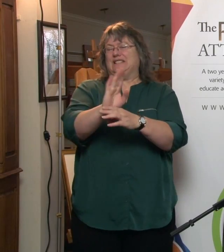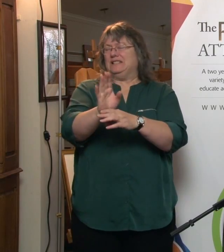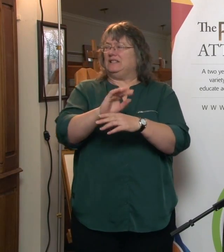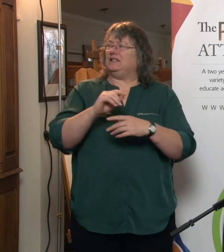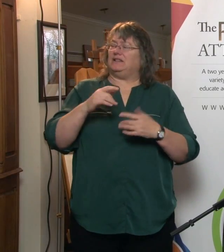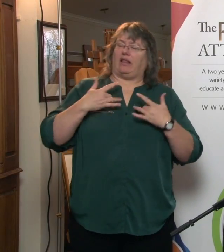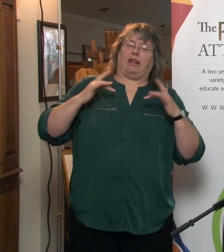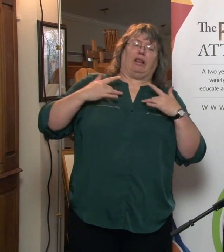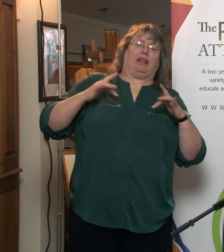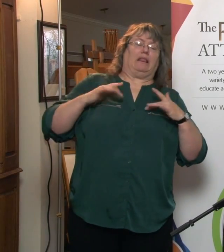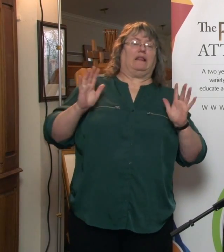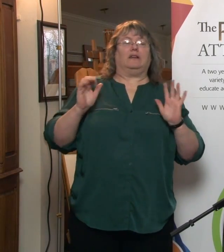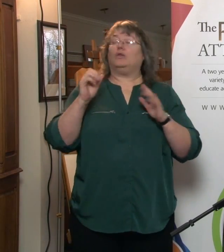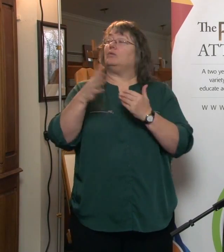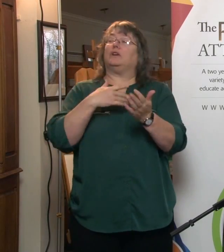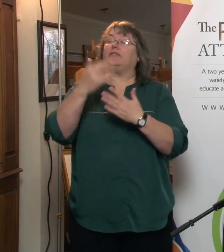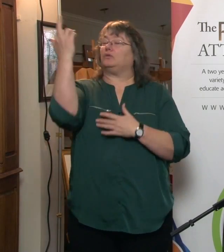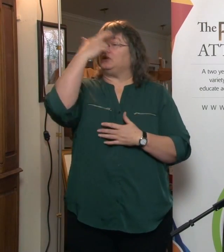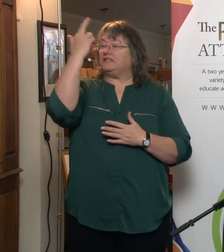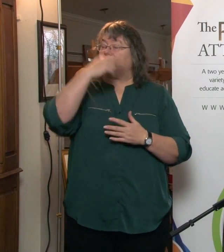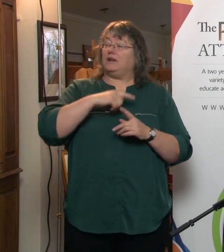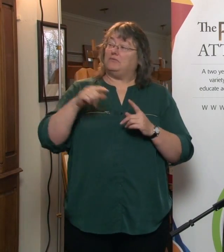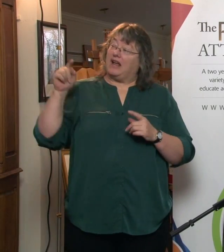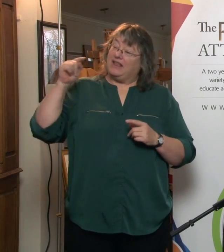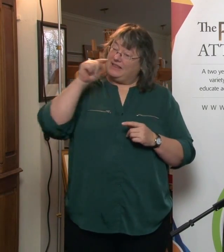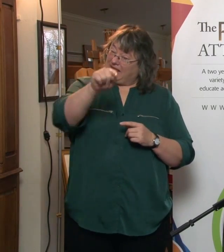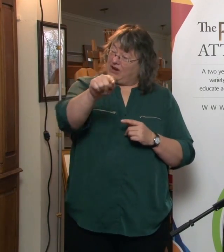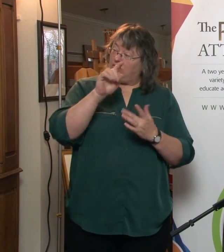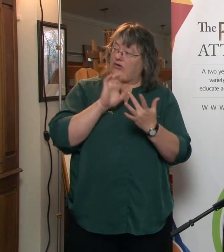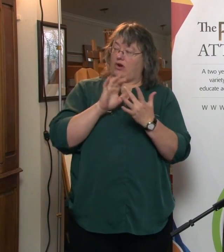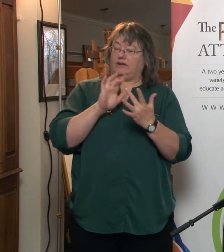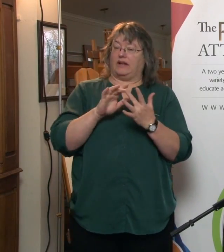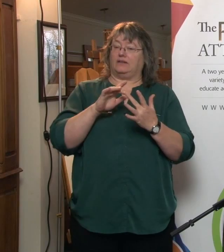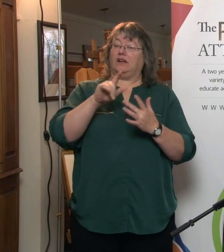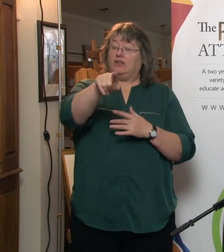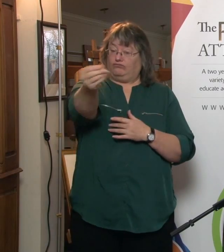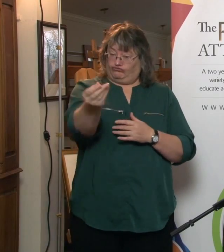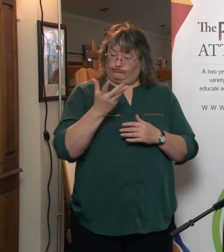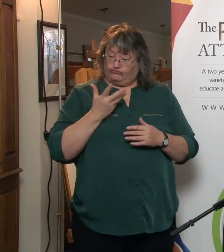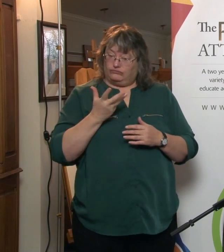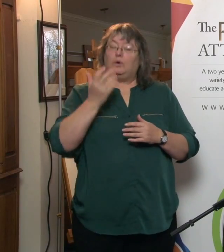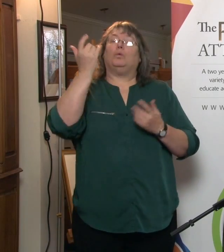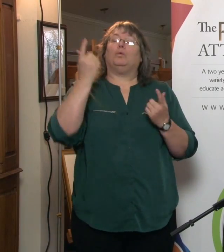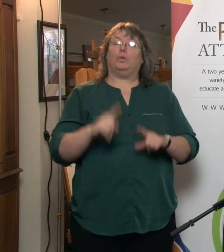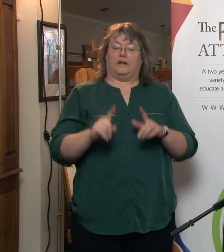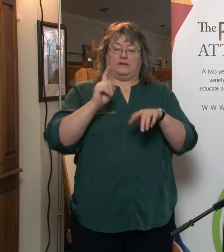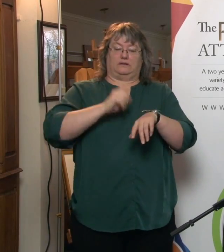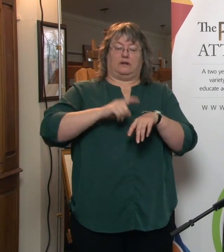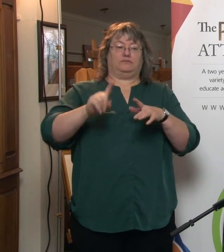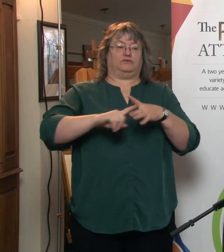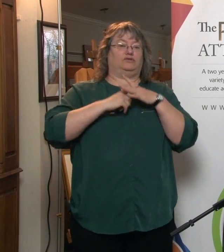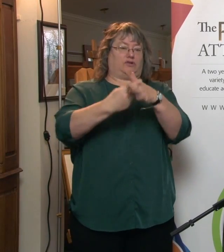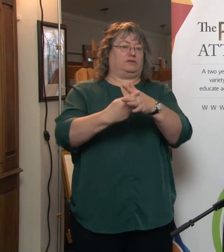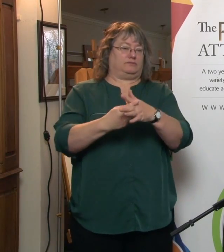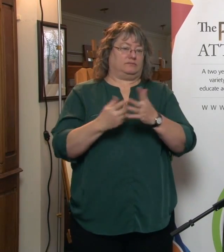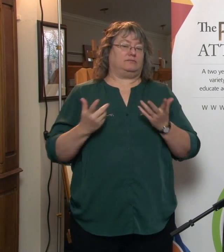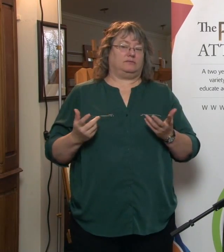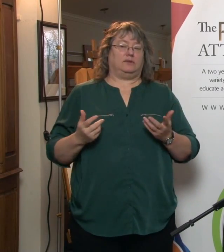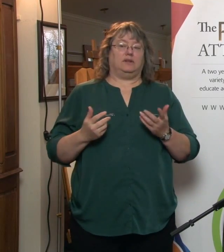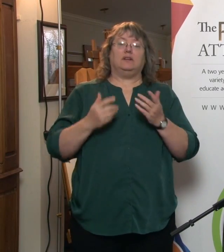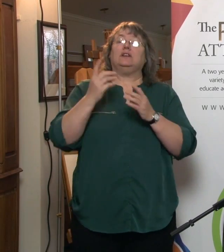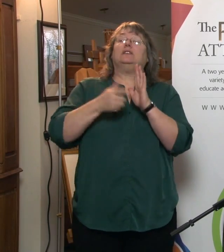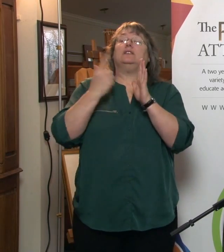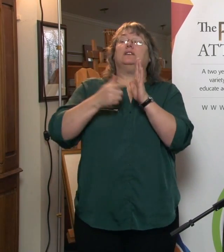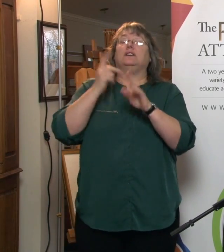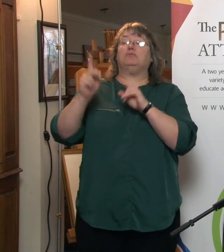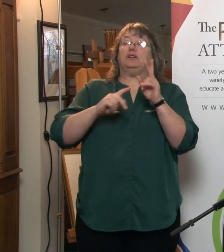they don't want to do it, whatever. But they're in contact. They would know when it's time to start acting. So if we got a letter, and often people want to make it a couple